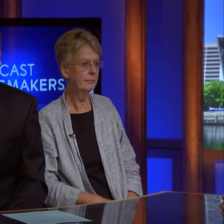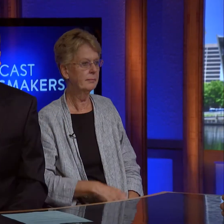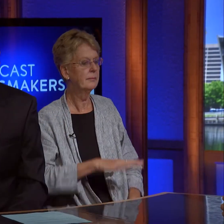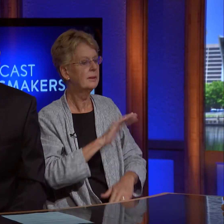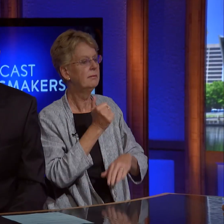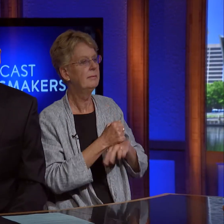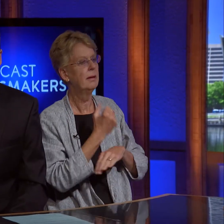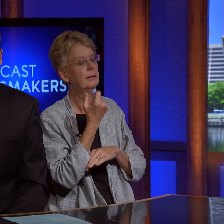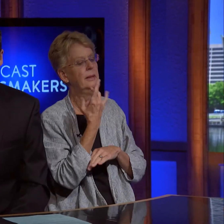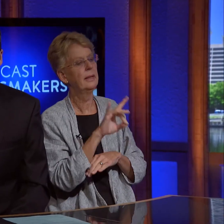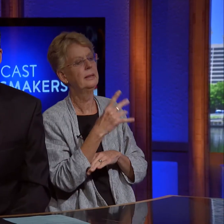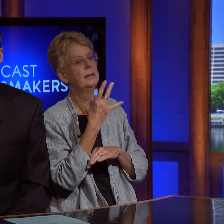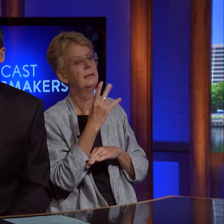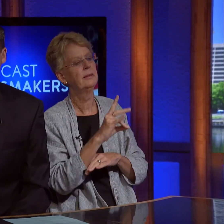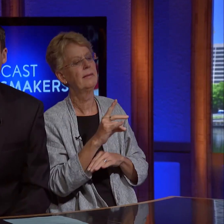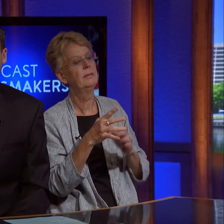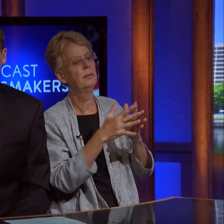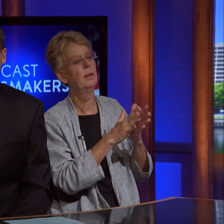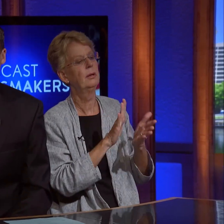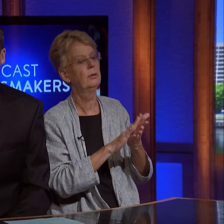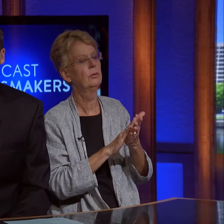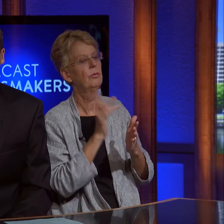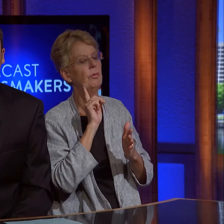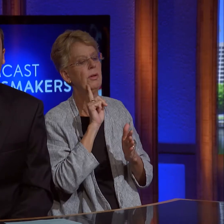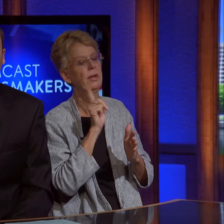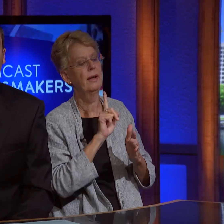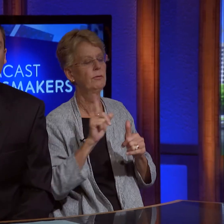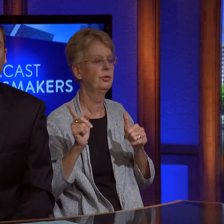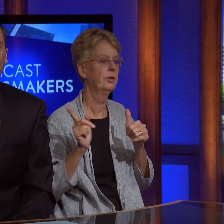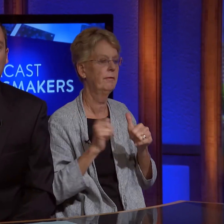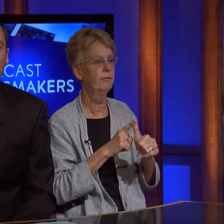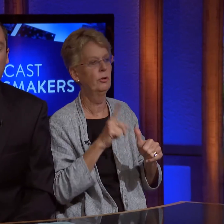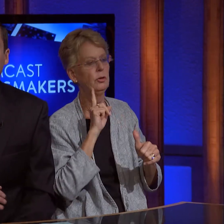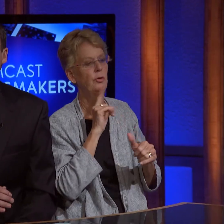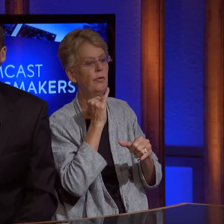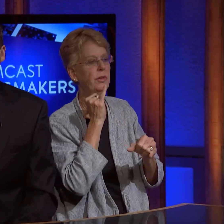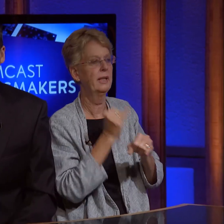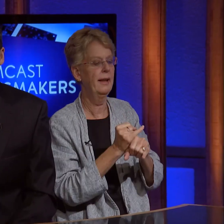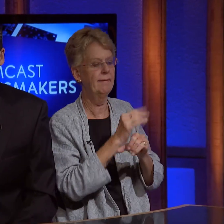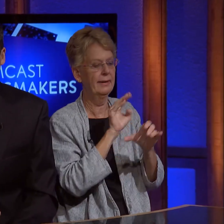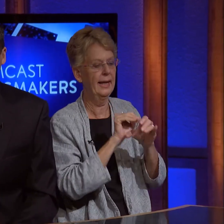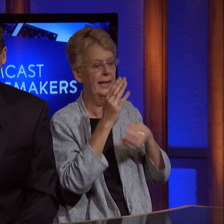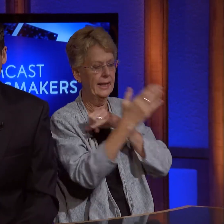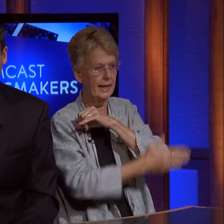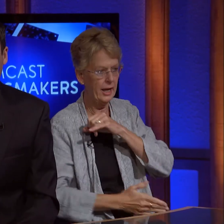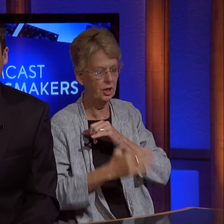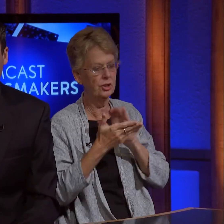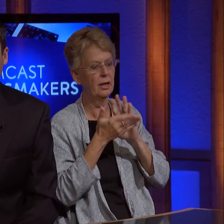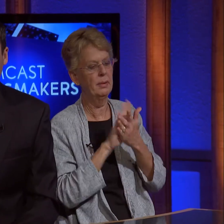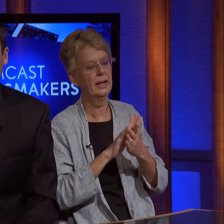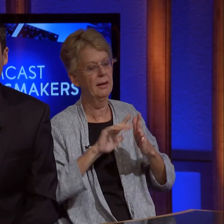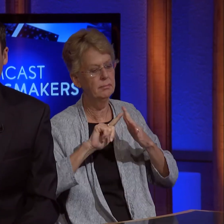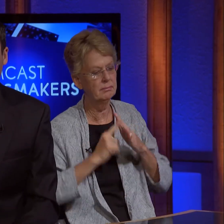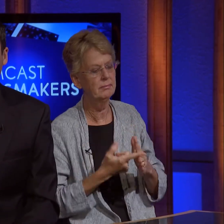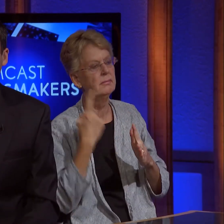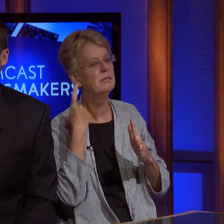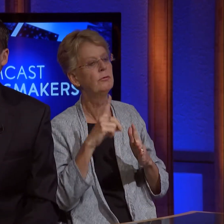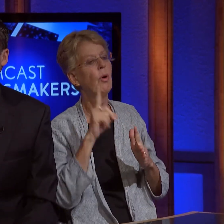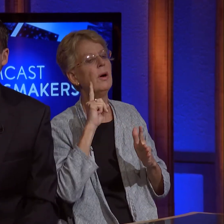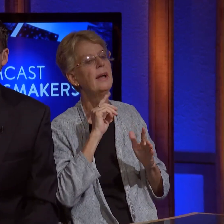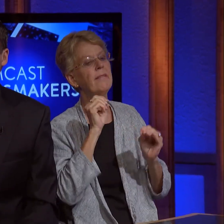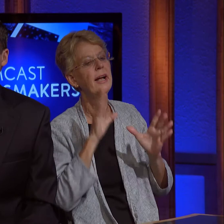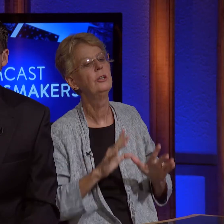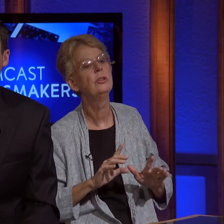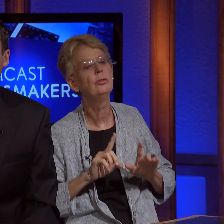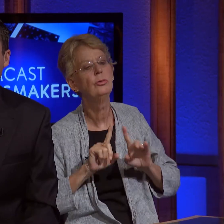Founded in 1817, the American School for the Deaf was the first School for the Deaf in the nation and became a springboard for deaf educators to